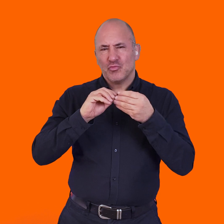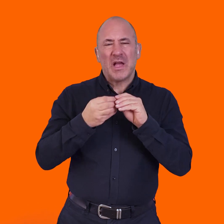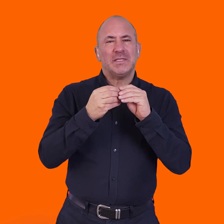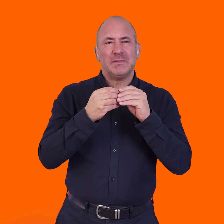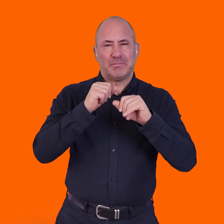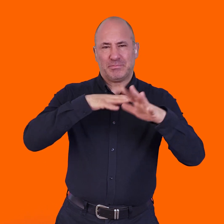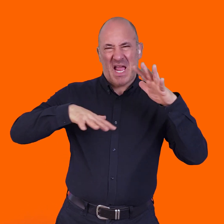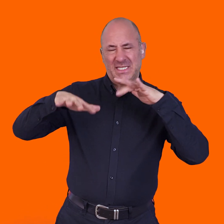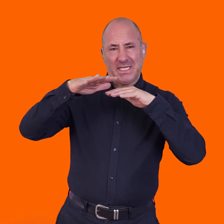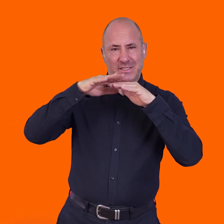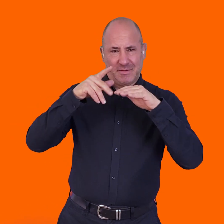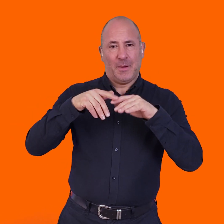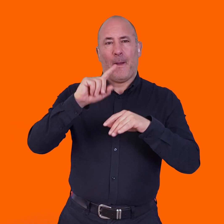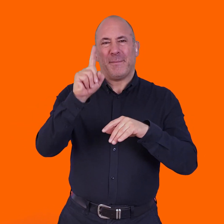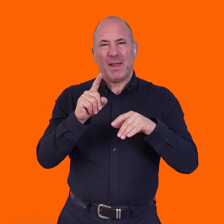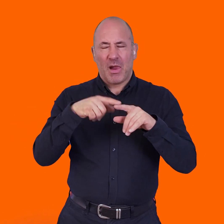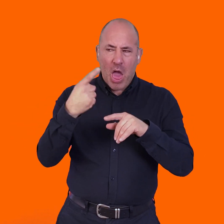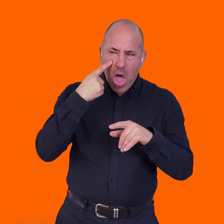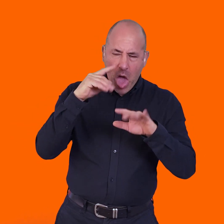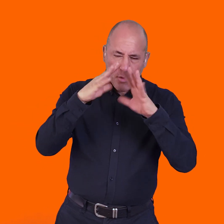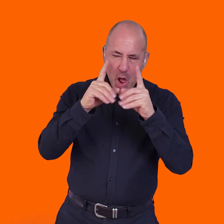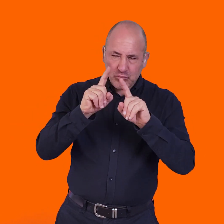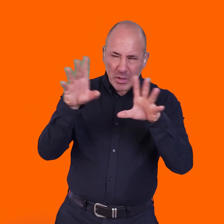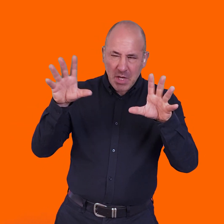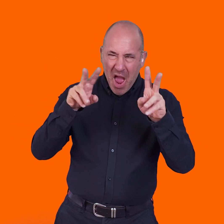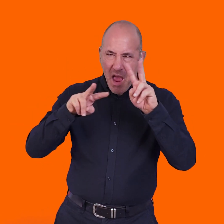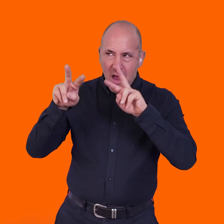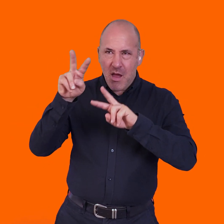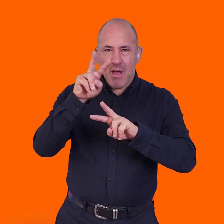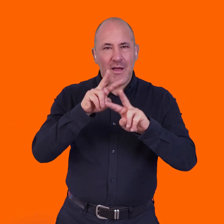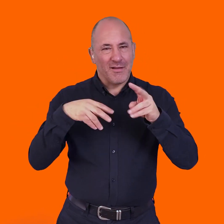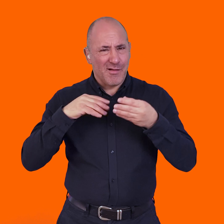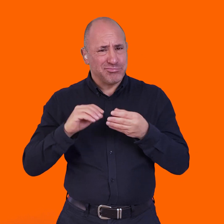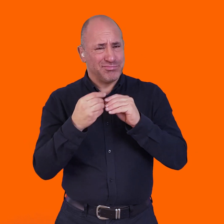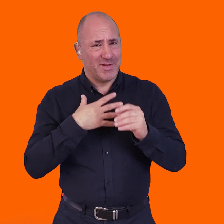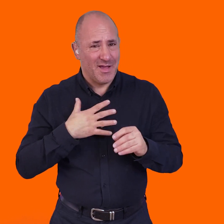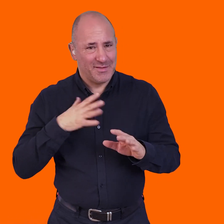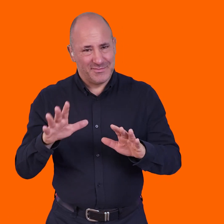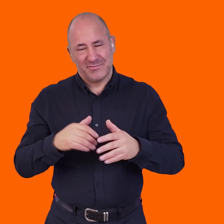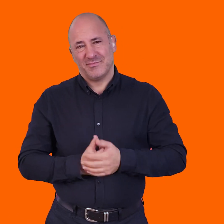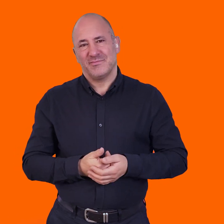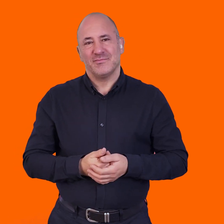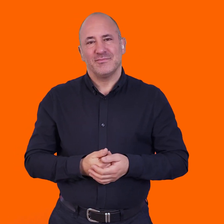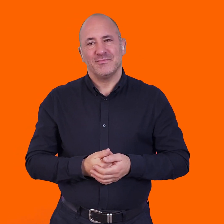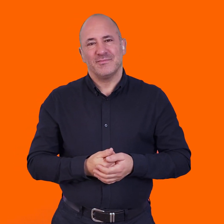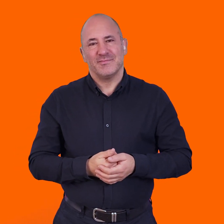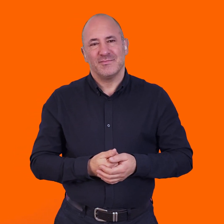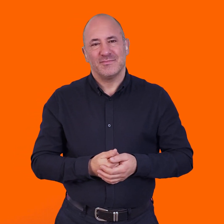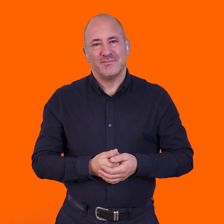try and make worlds and create liminal spaces for people to